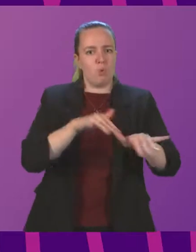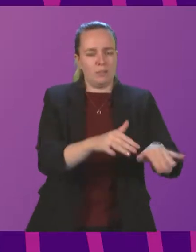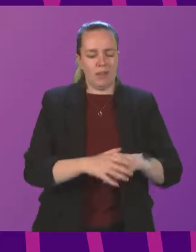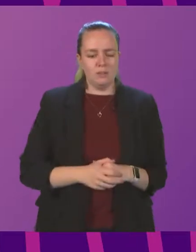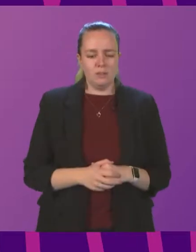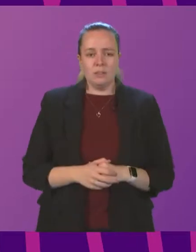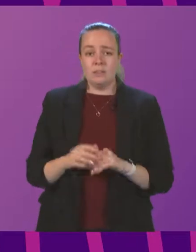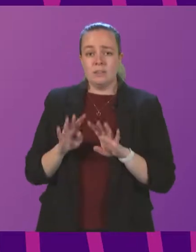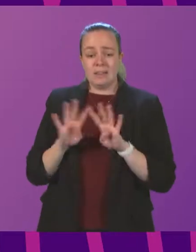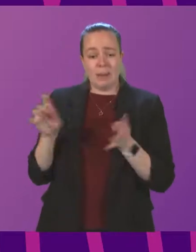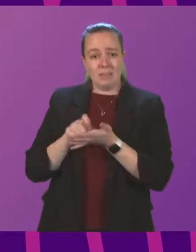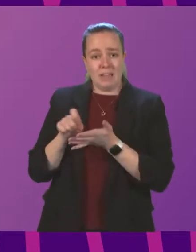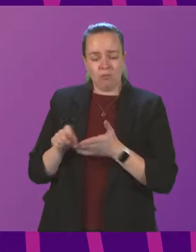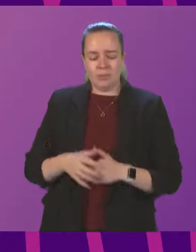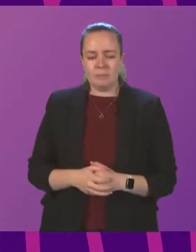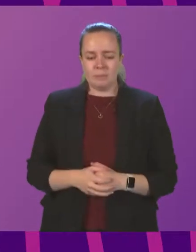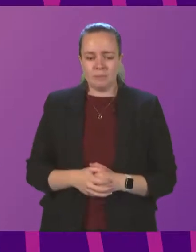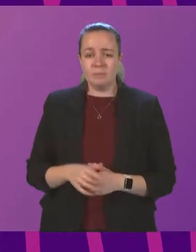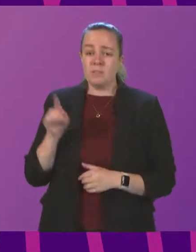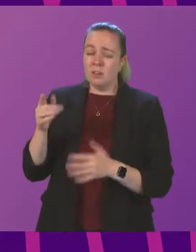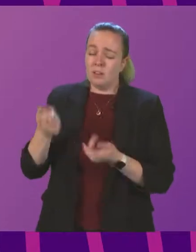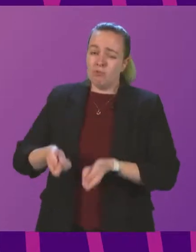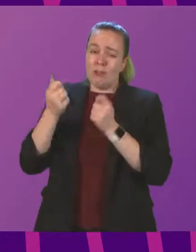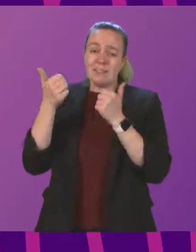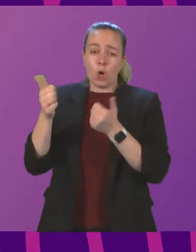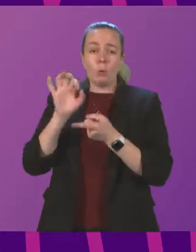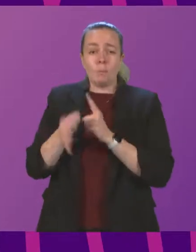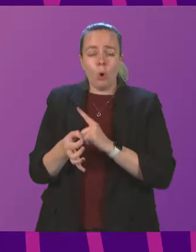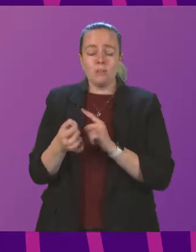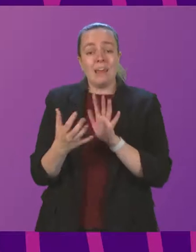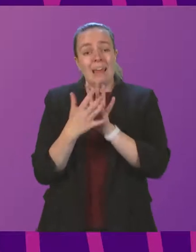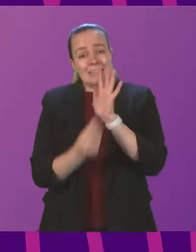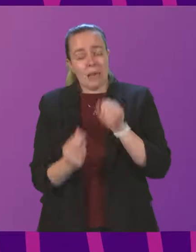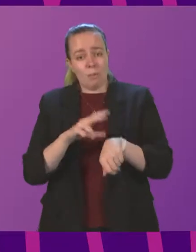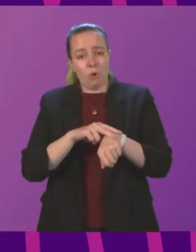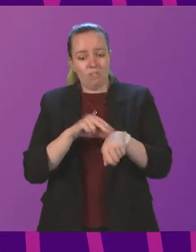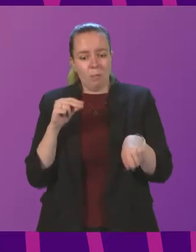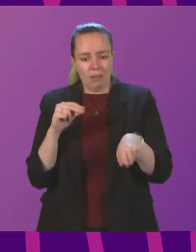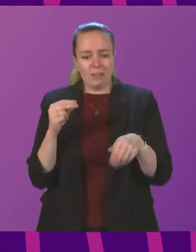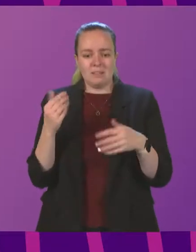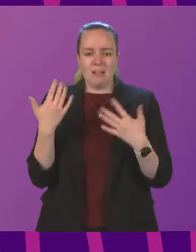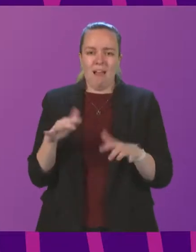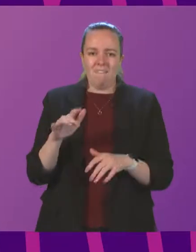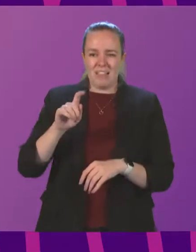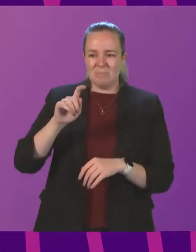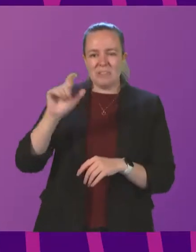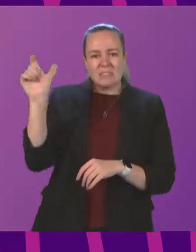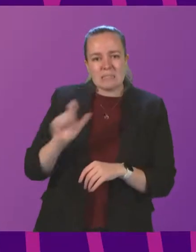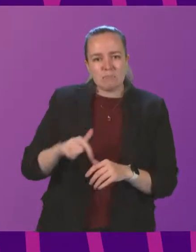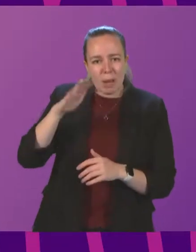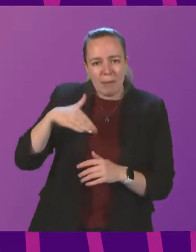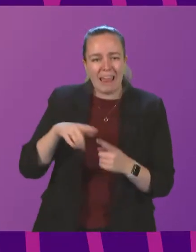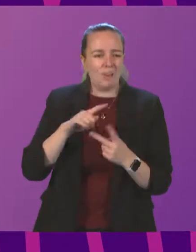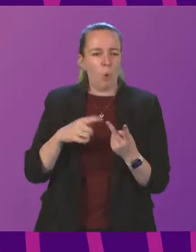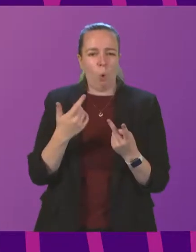Cabinet Secretary. Mr Findlay, this is a good point. mean, there are examples of officers having spray paint or at least liquid